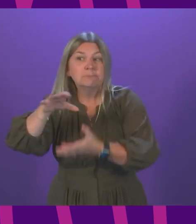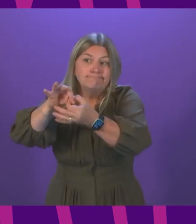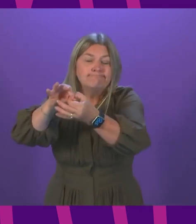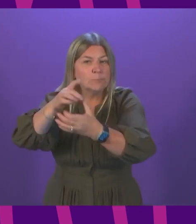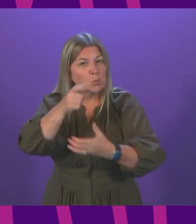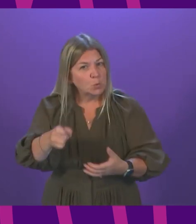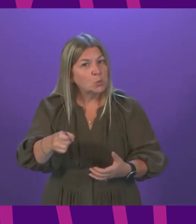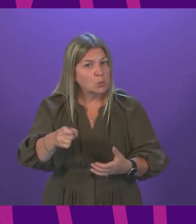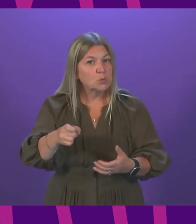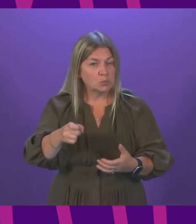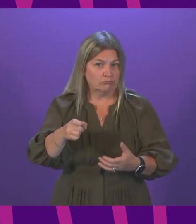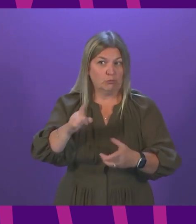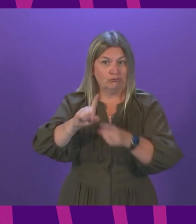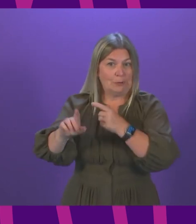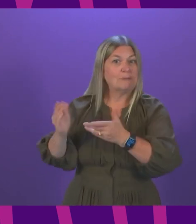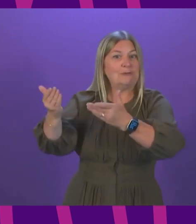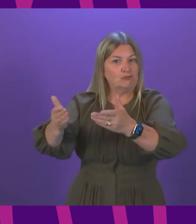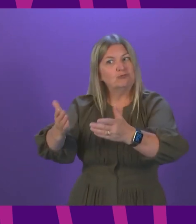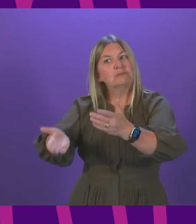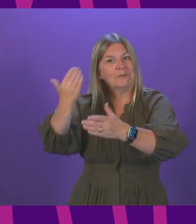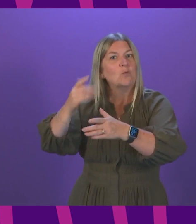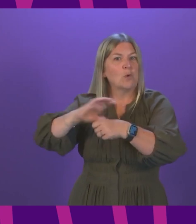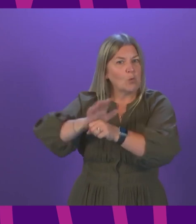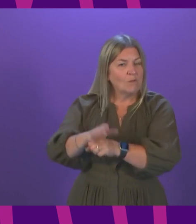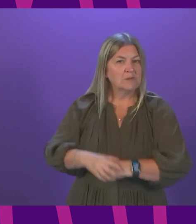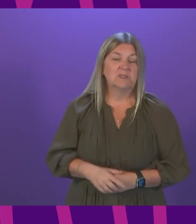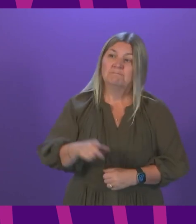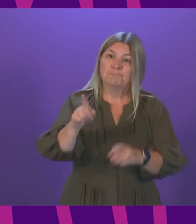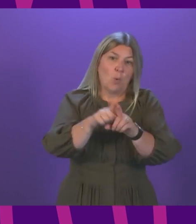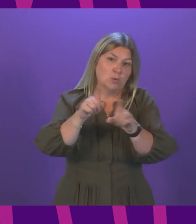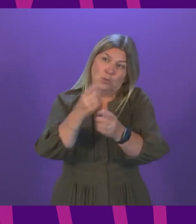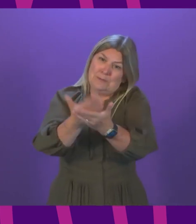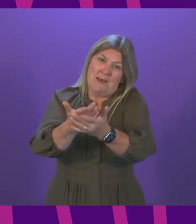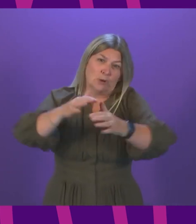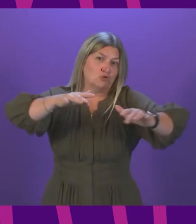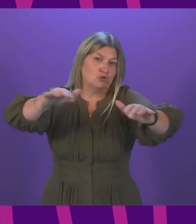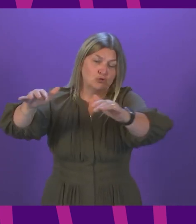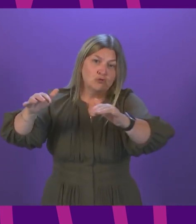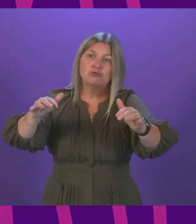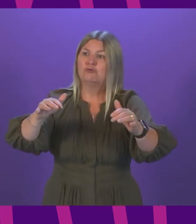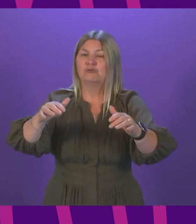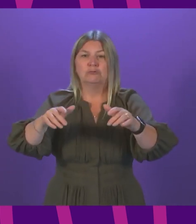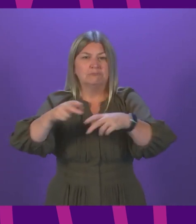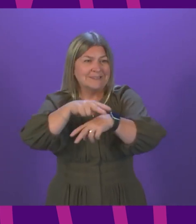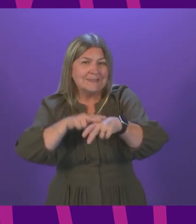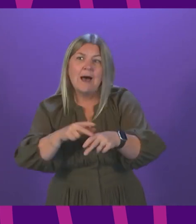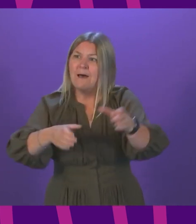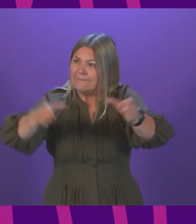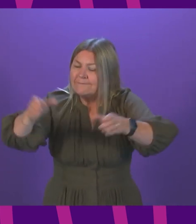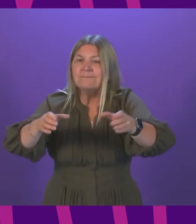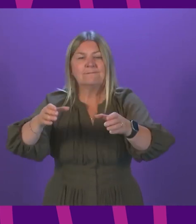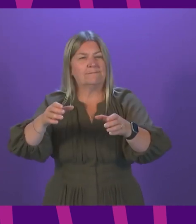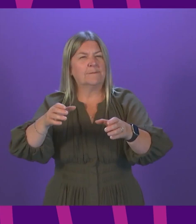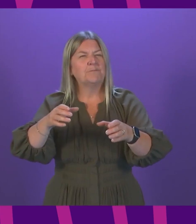seen accompanying that rise in demand, of course, increases in the numbers working in mental health services, particularly in CAM, although I do not